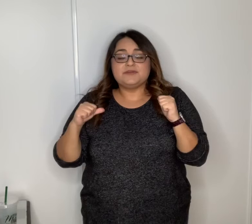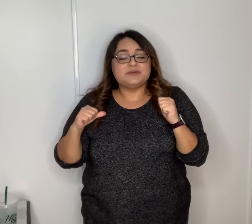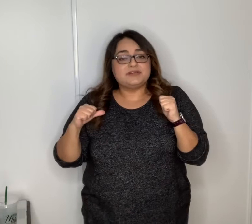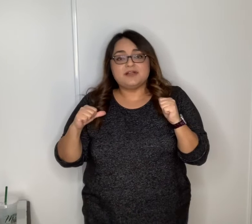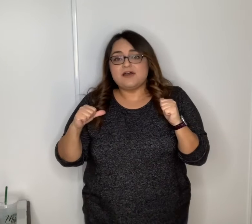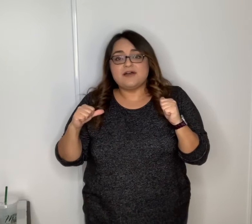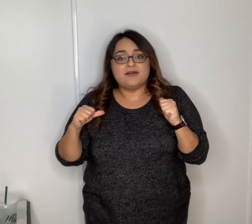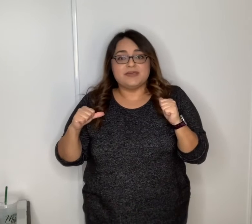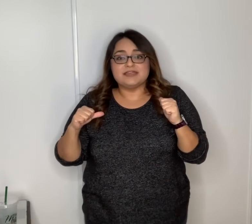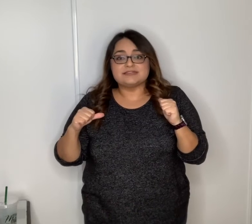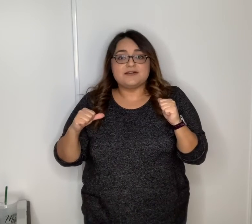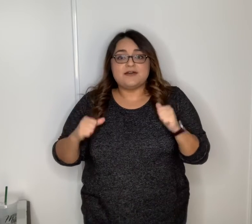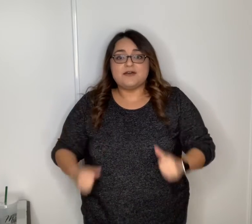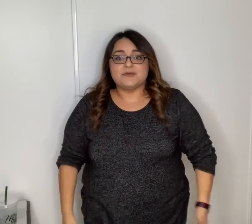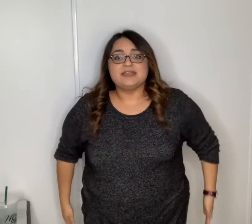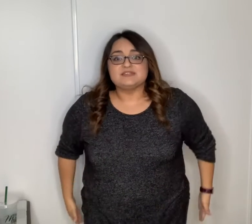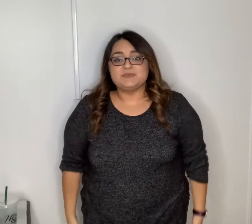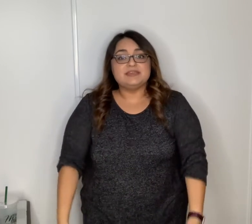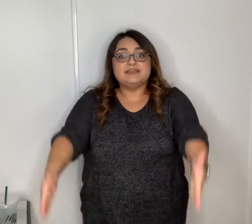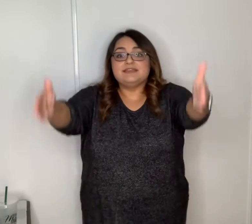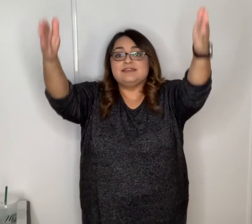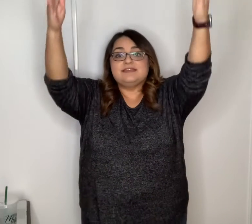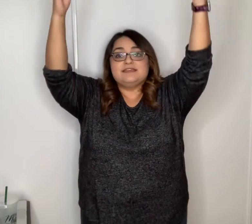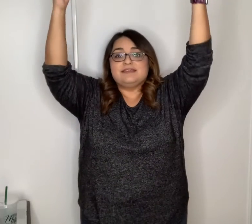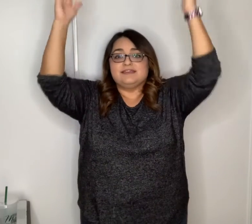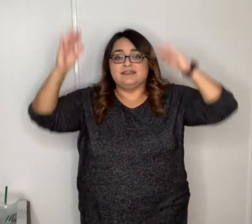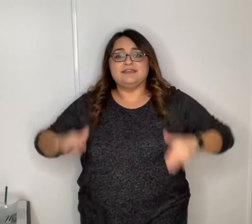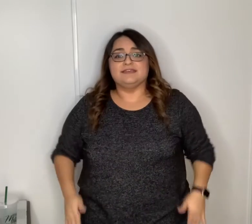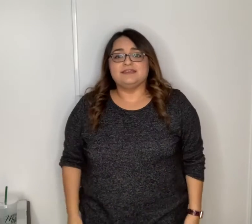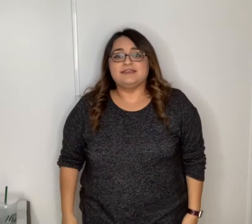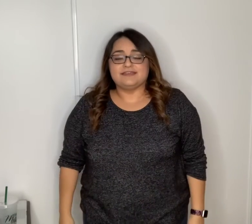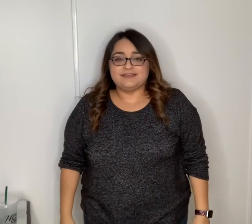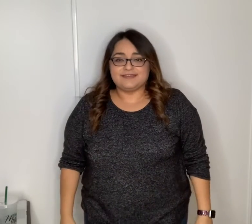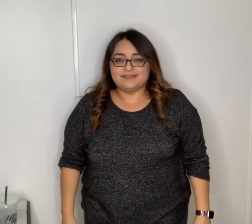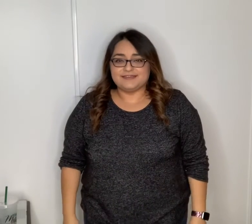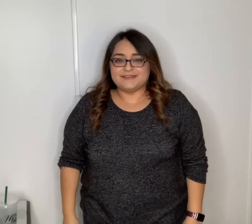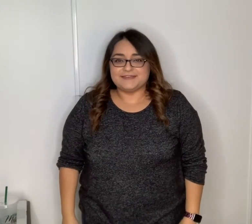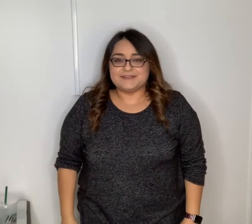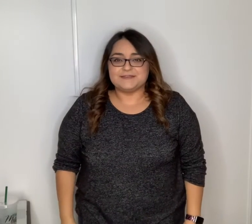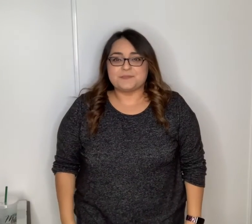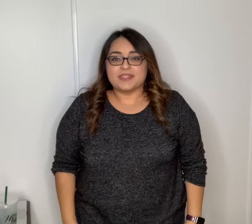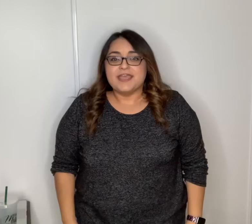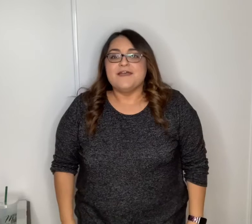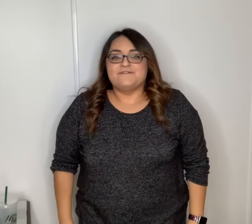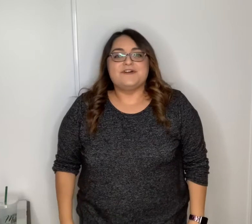forever